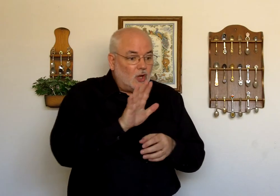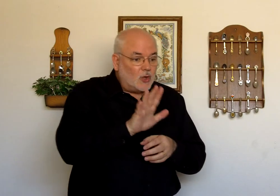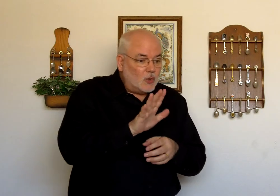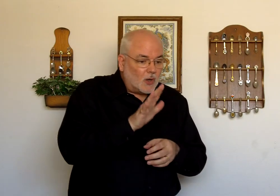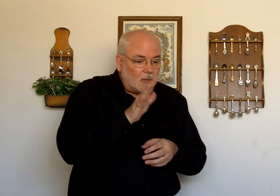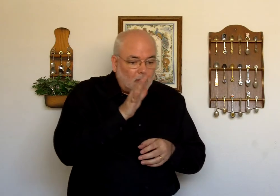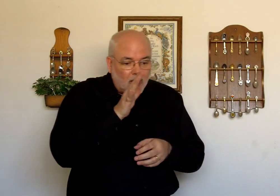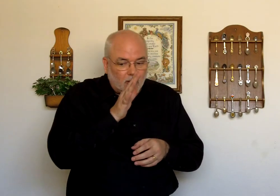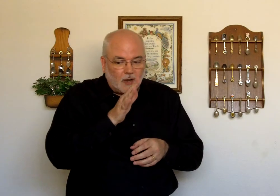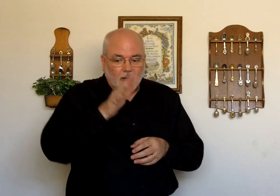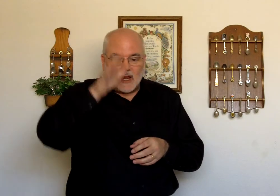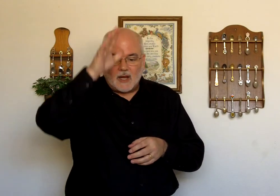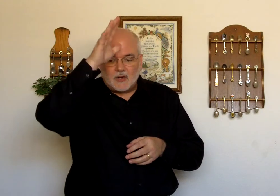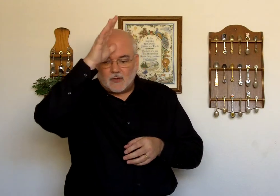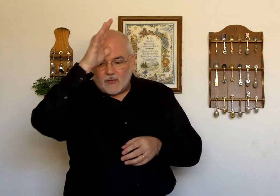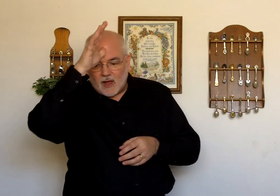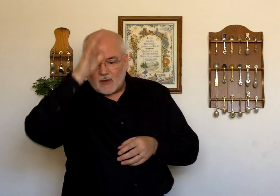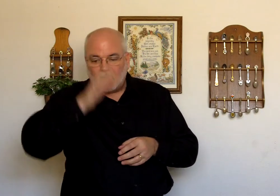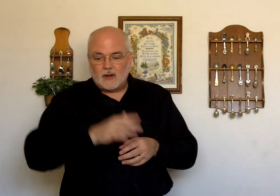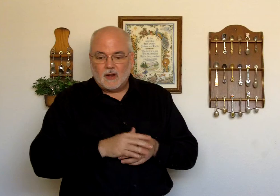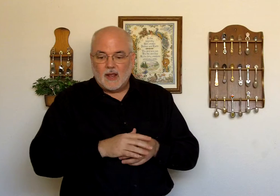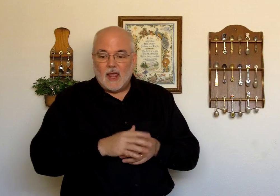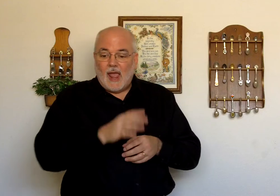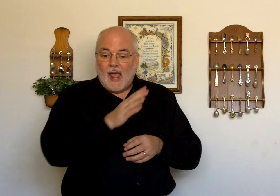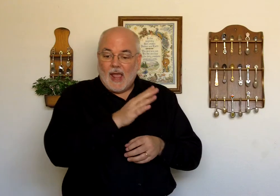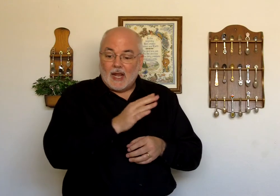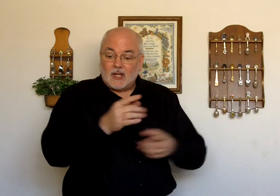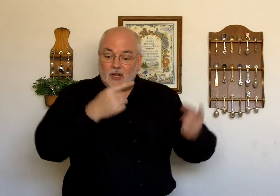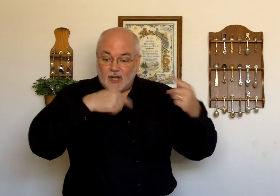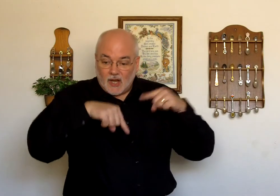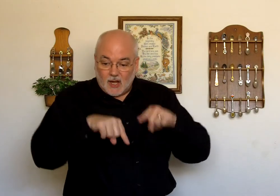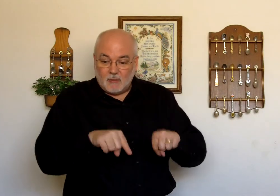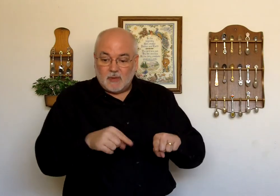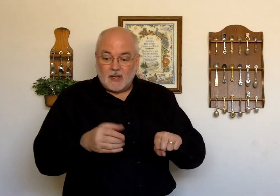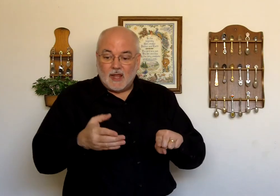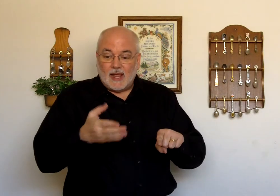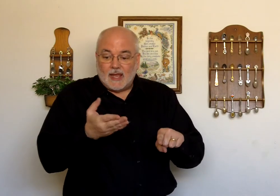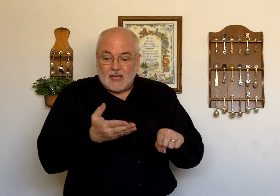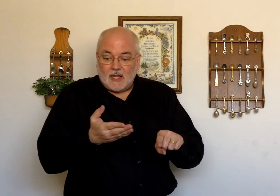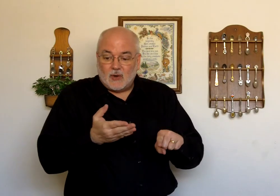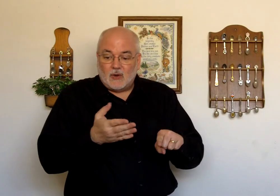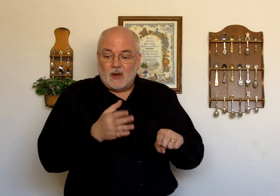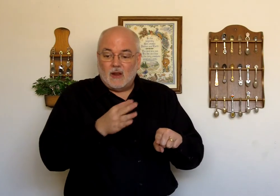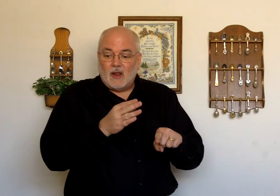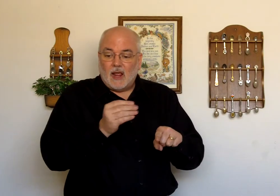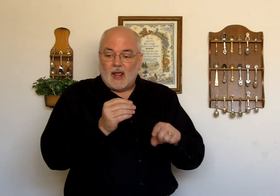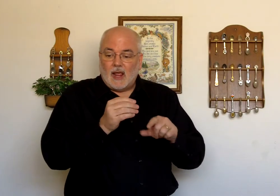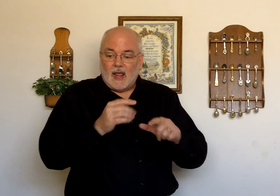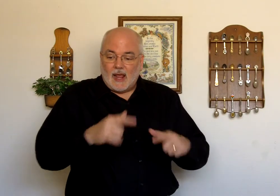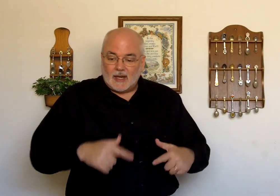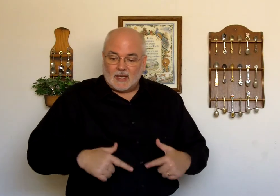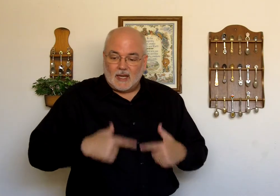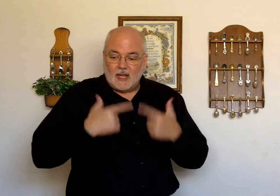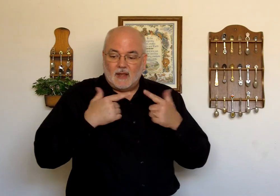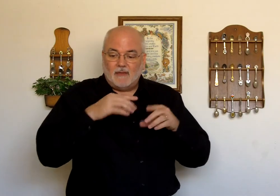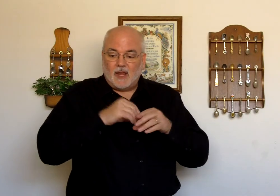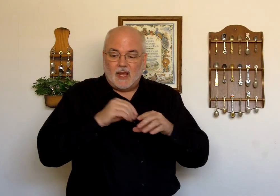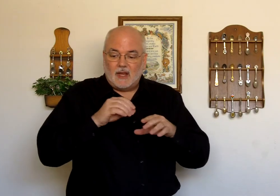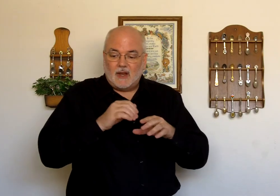Your mother and your father. To come. Here. And live. In.